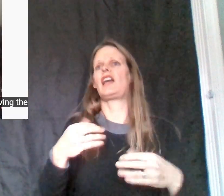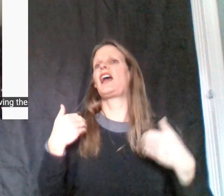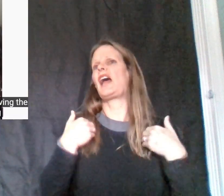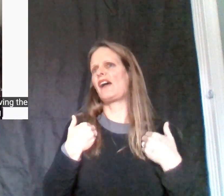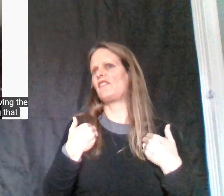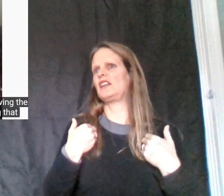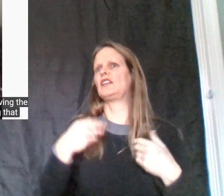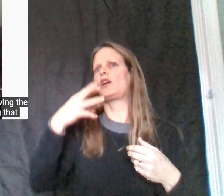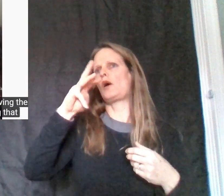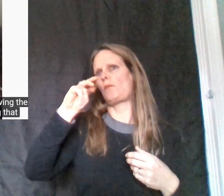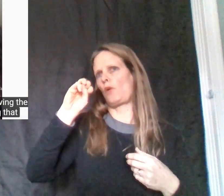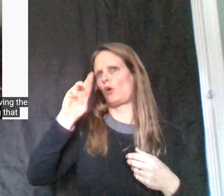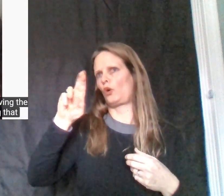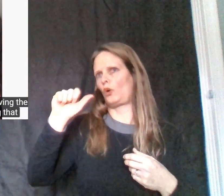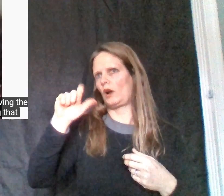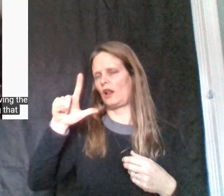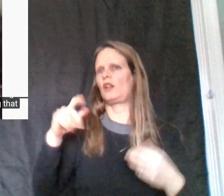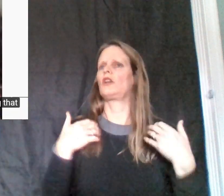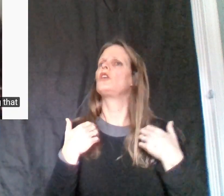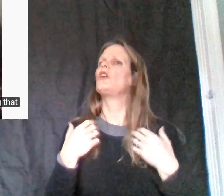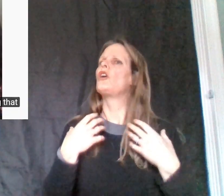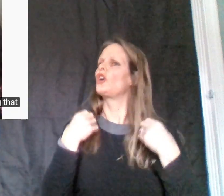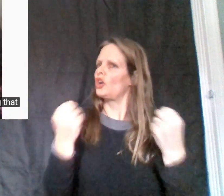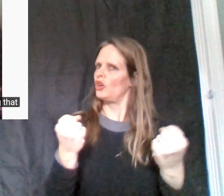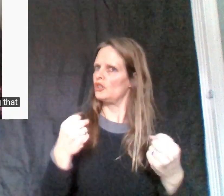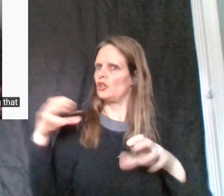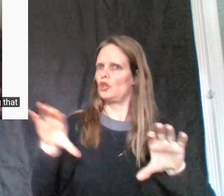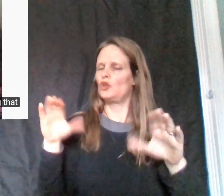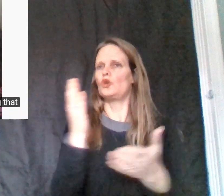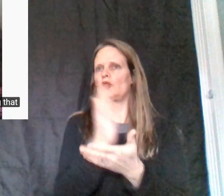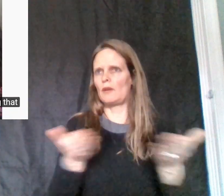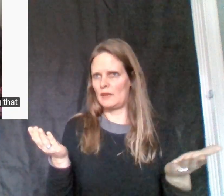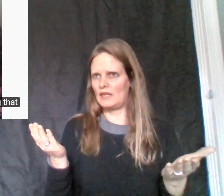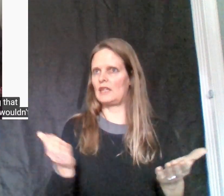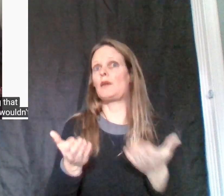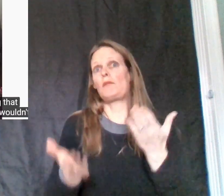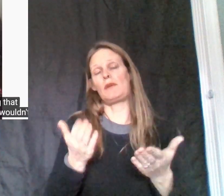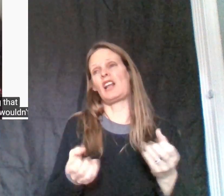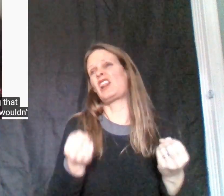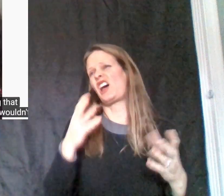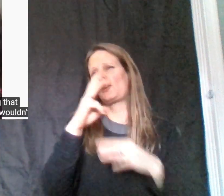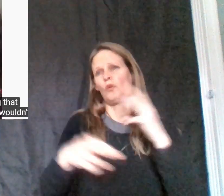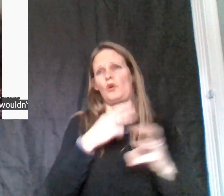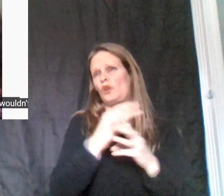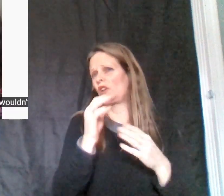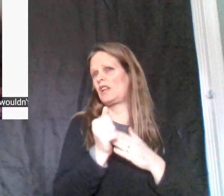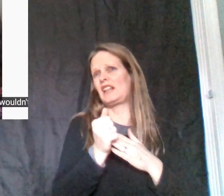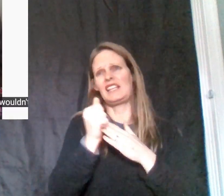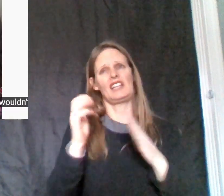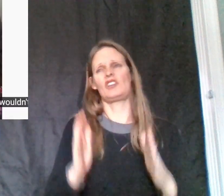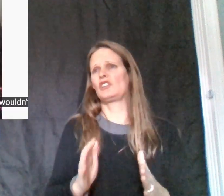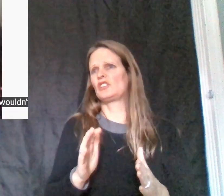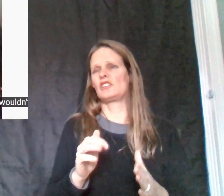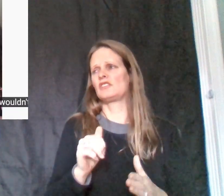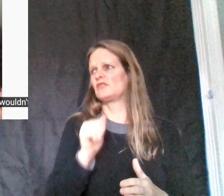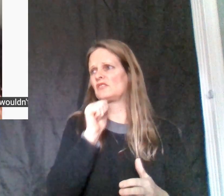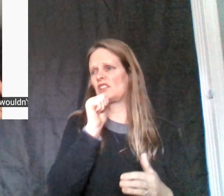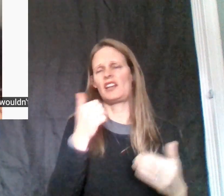do something that probably a lot of world leaders wouldn't have had. Anyway,